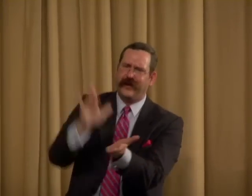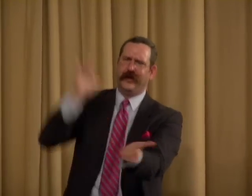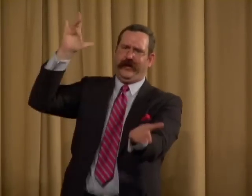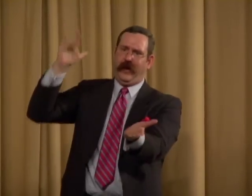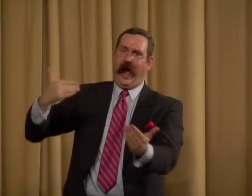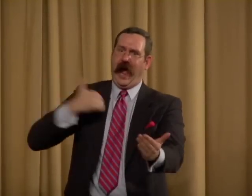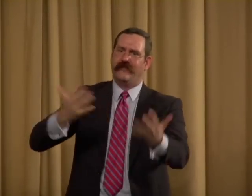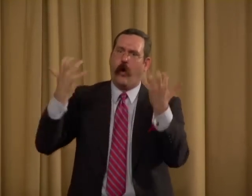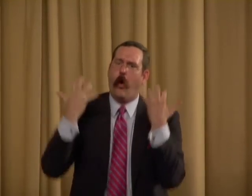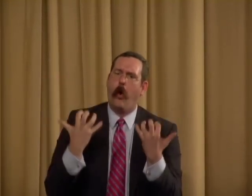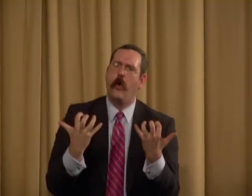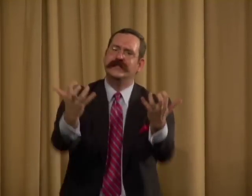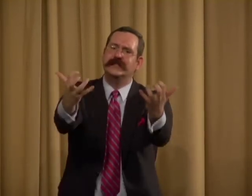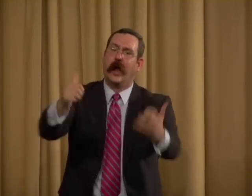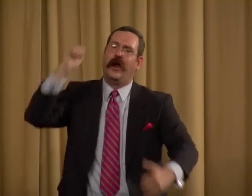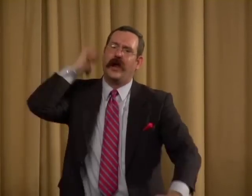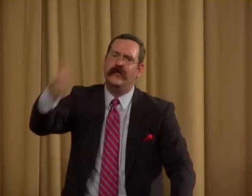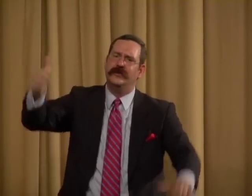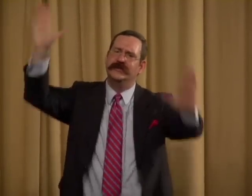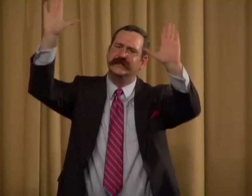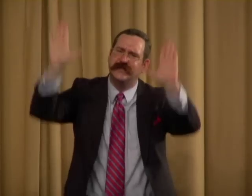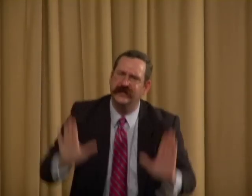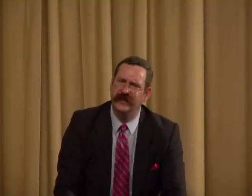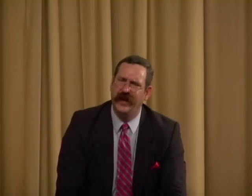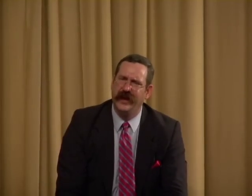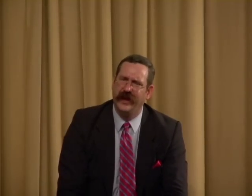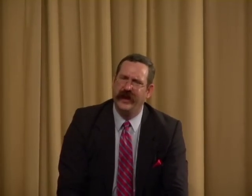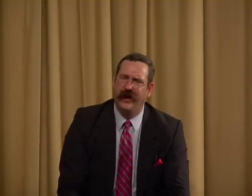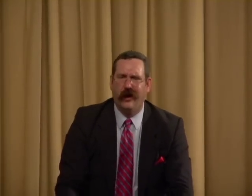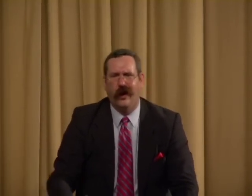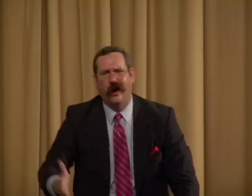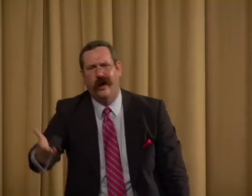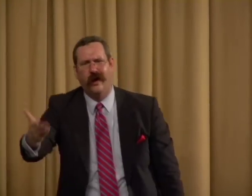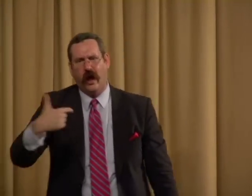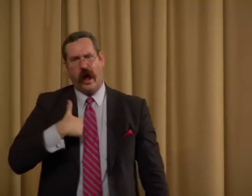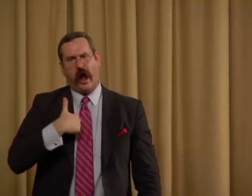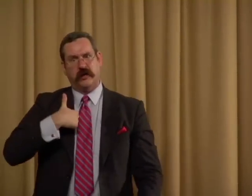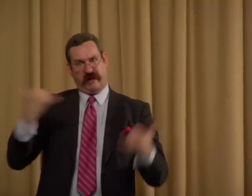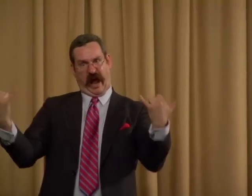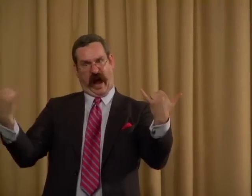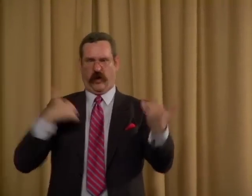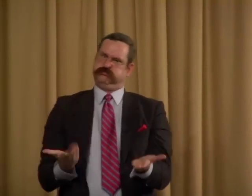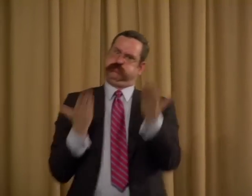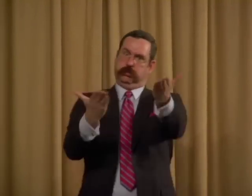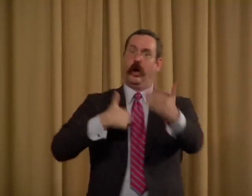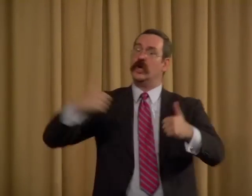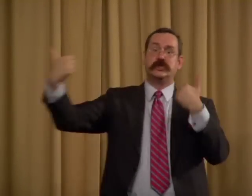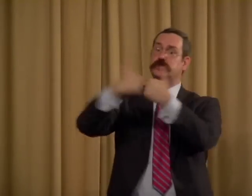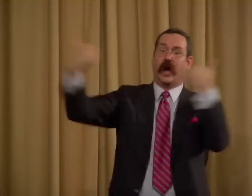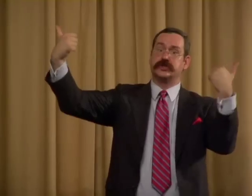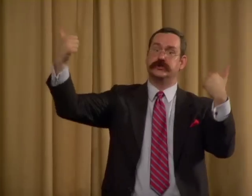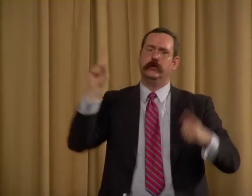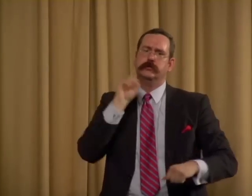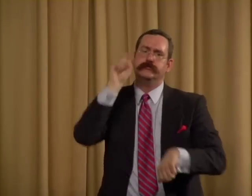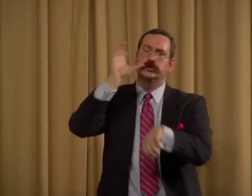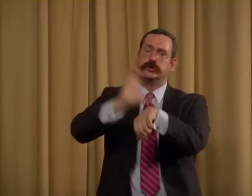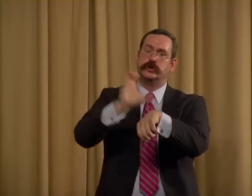Sunday, and the pastor has an audience every Sunday. Now I propose to you a